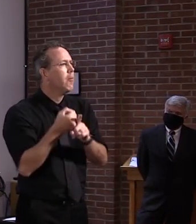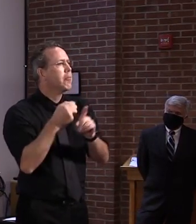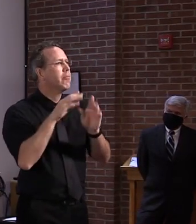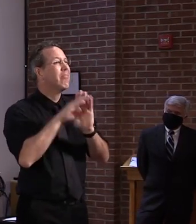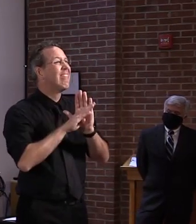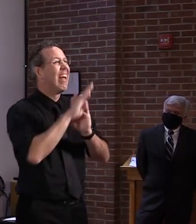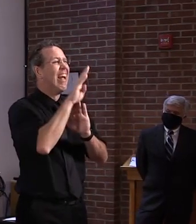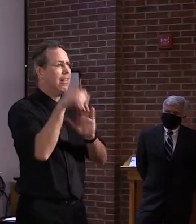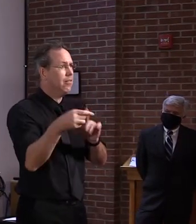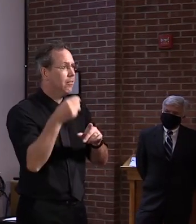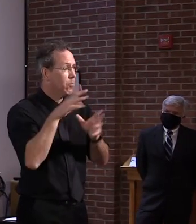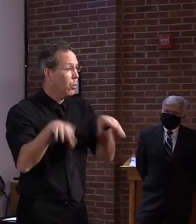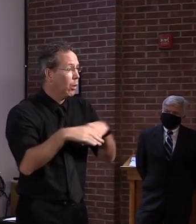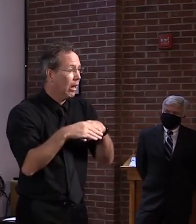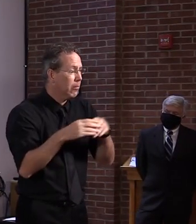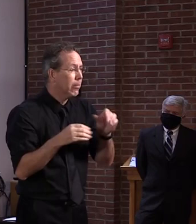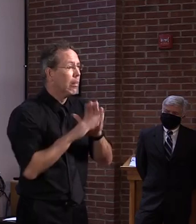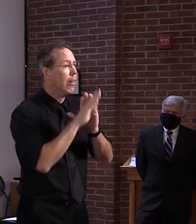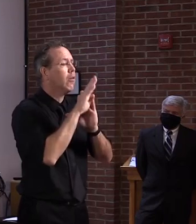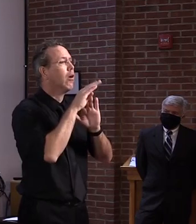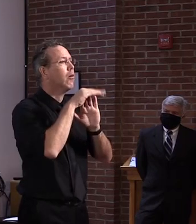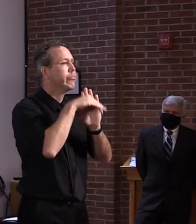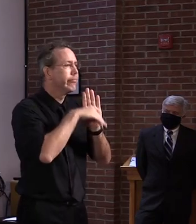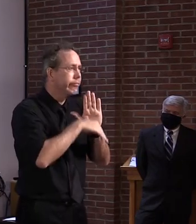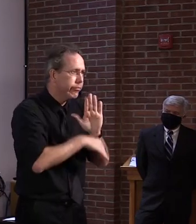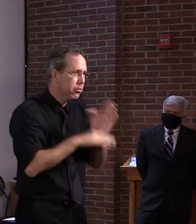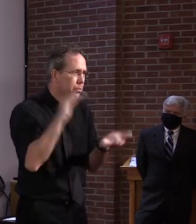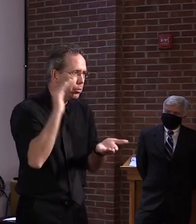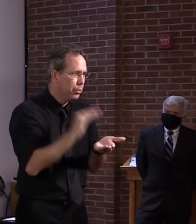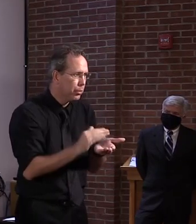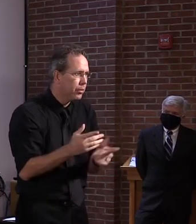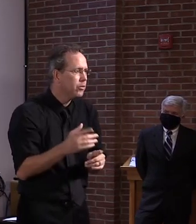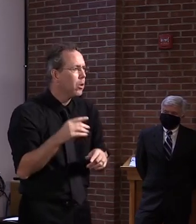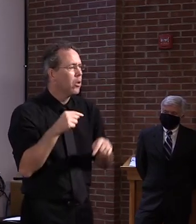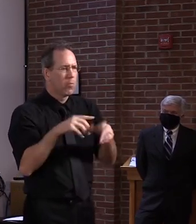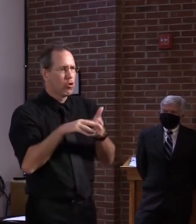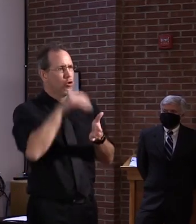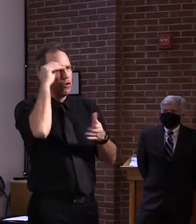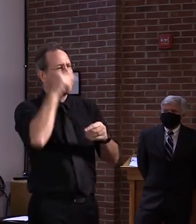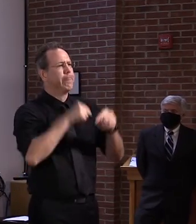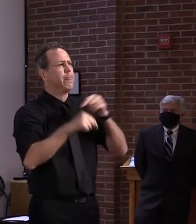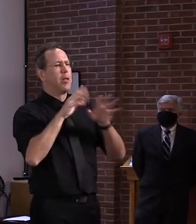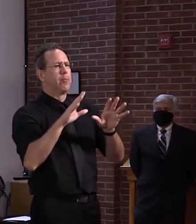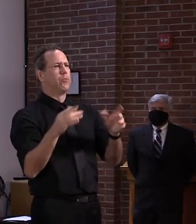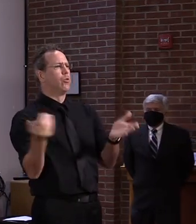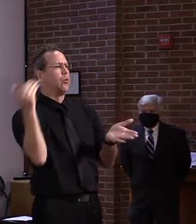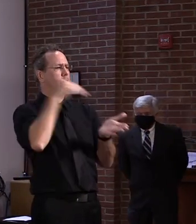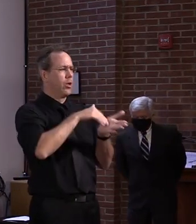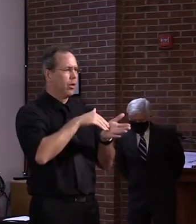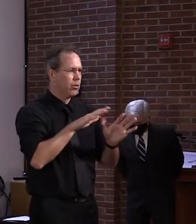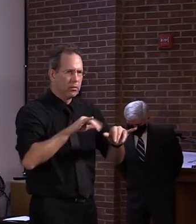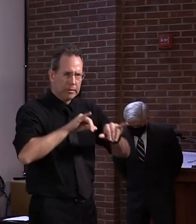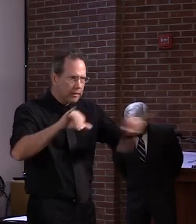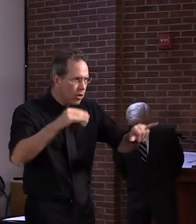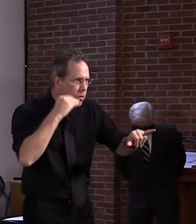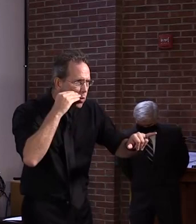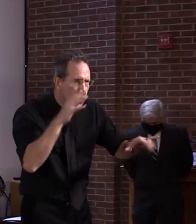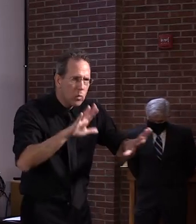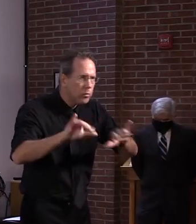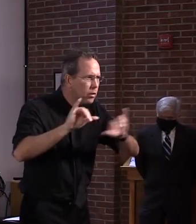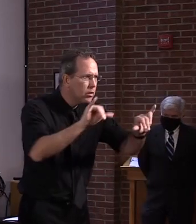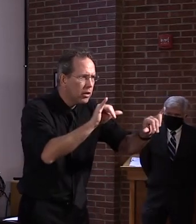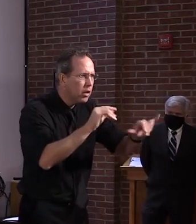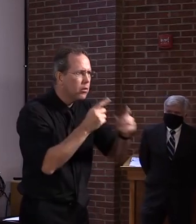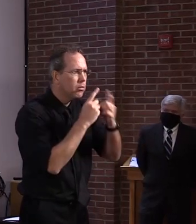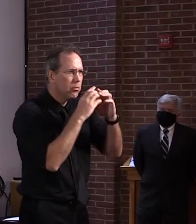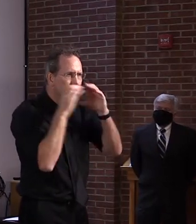um, and go to more mitigation strategies that you wouldn't have wanted to have to go to first, but things